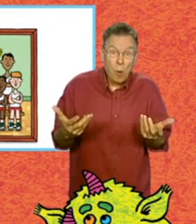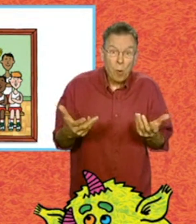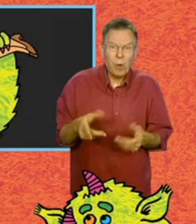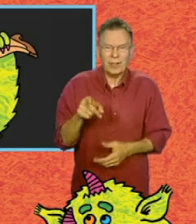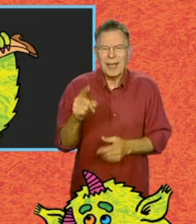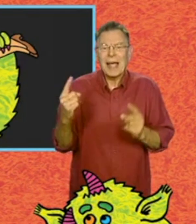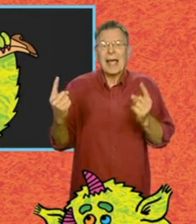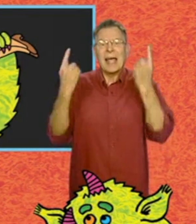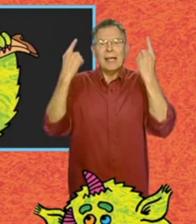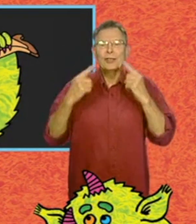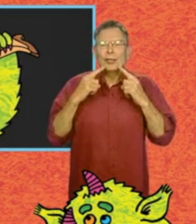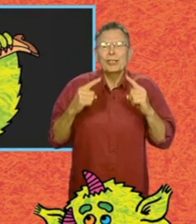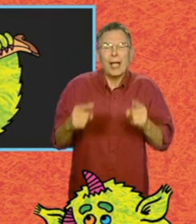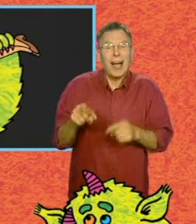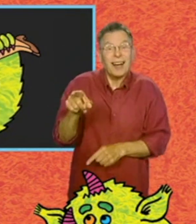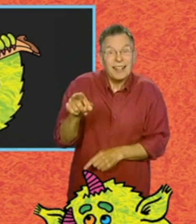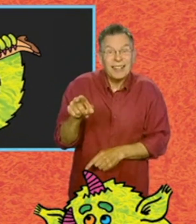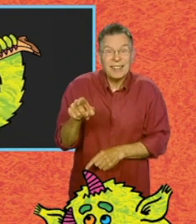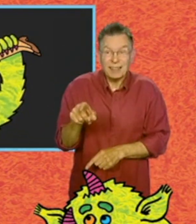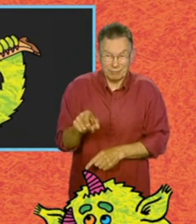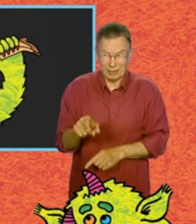or it eats the head teacher.